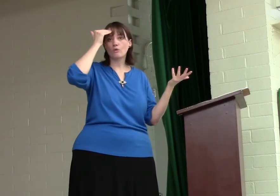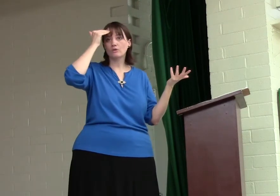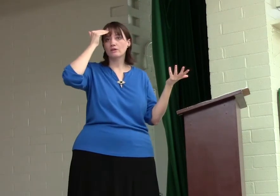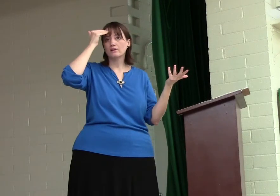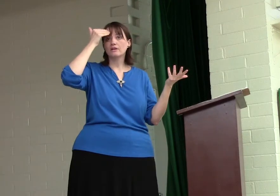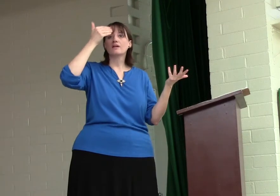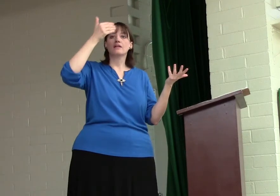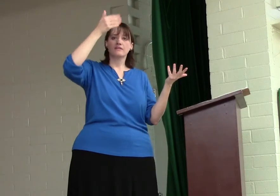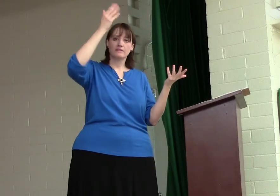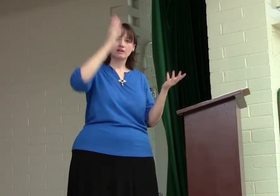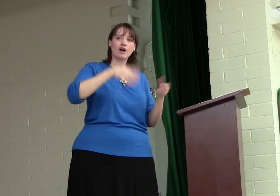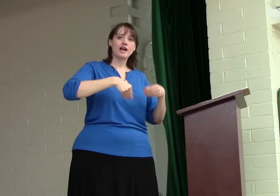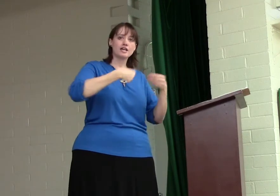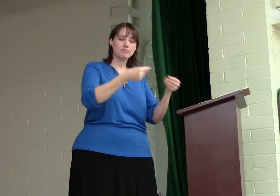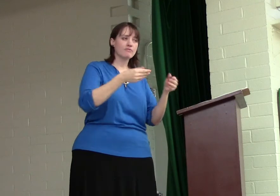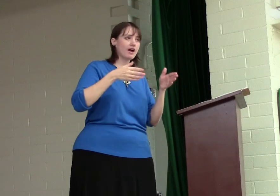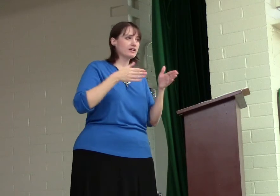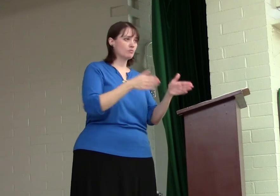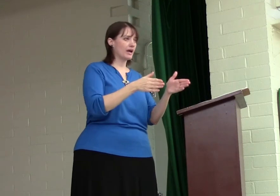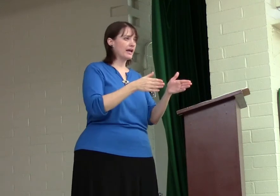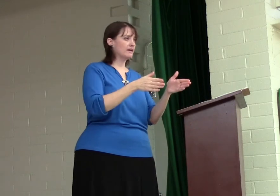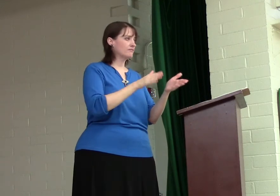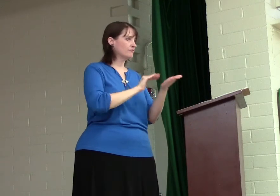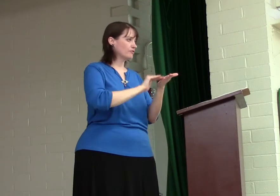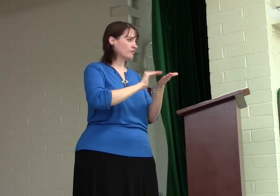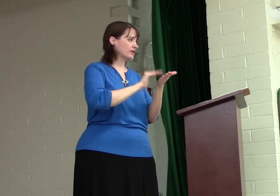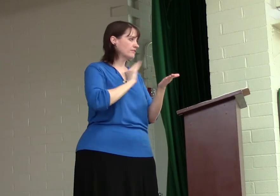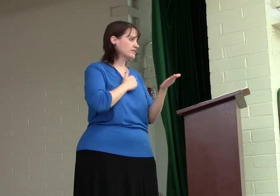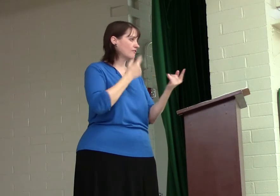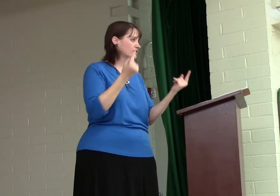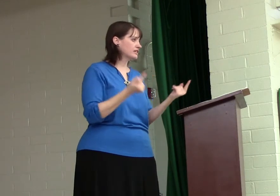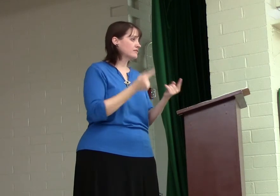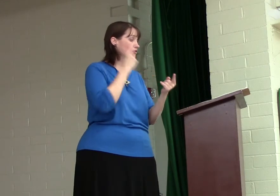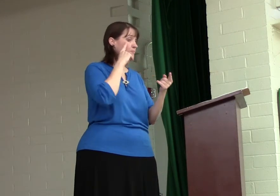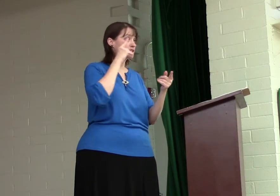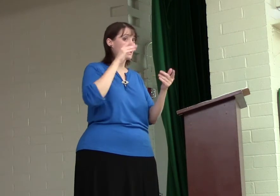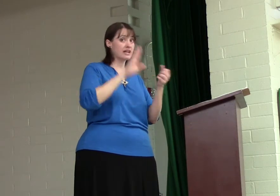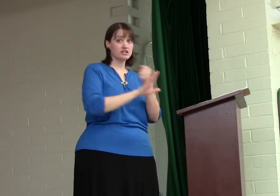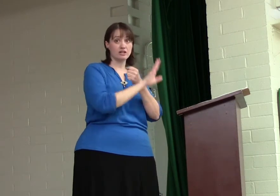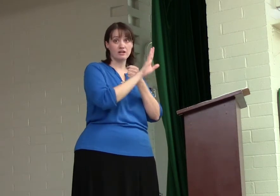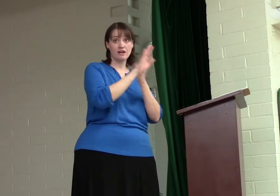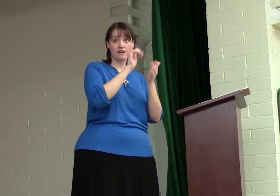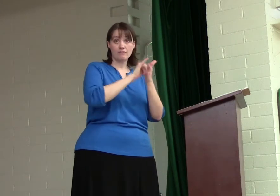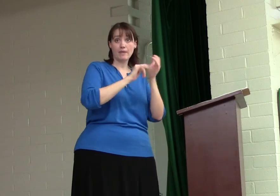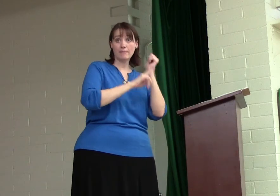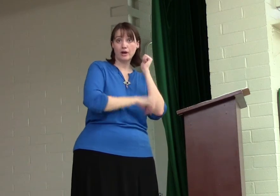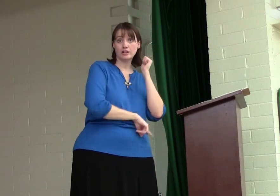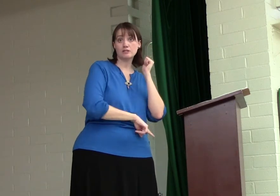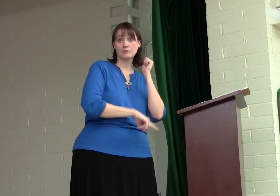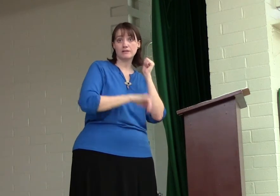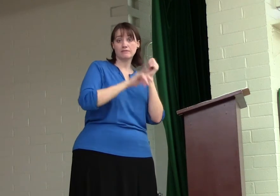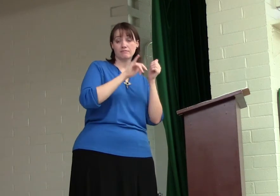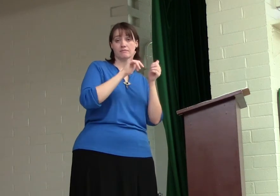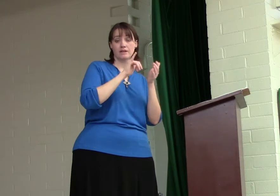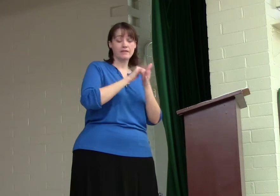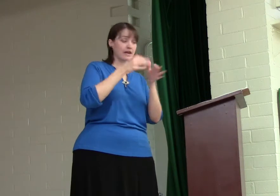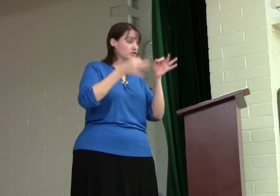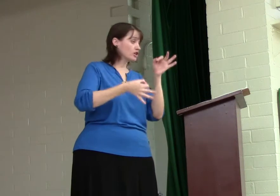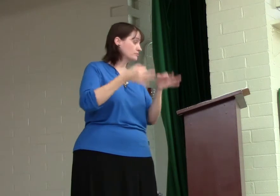that God has provided a way for forgiveness of our sins, for protection from that punishment, that judgment